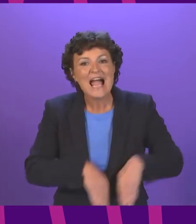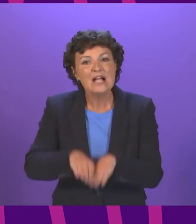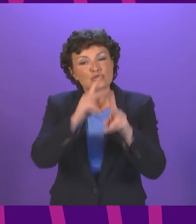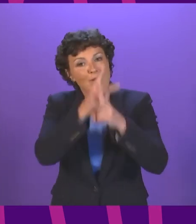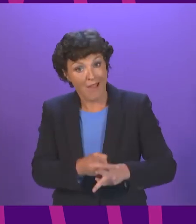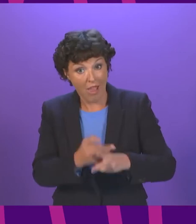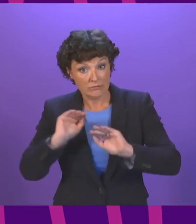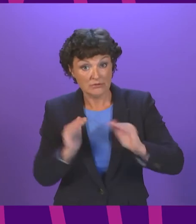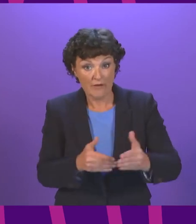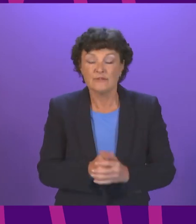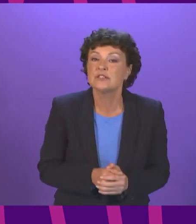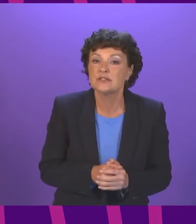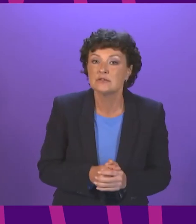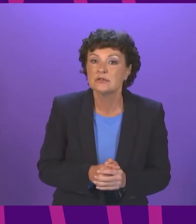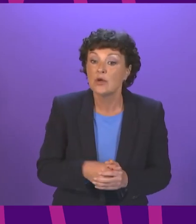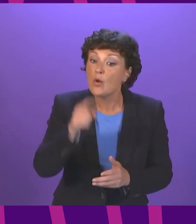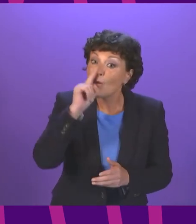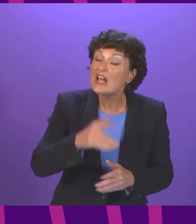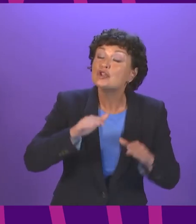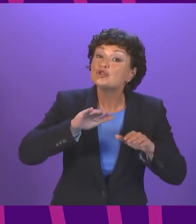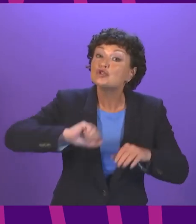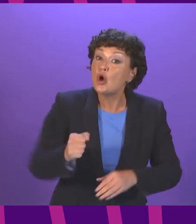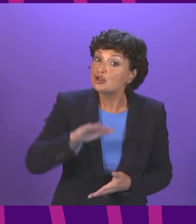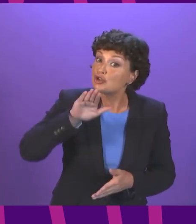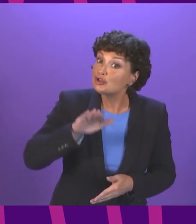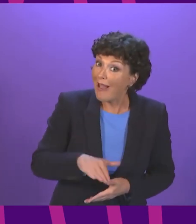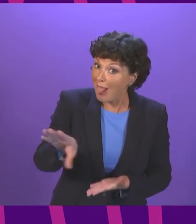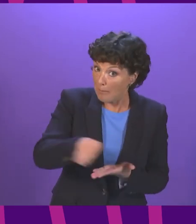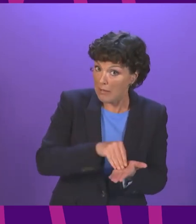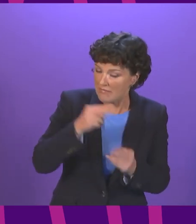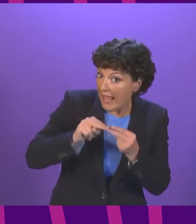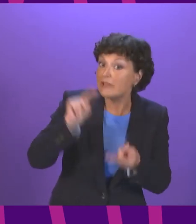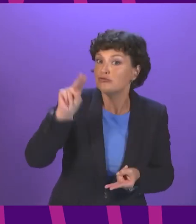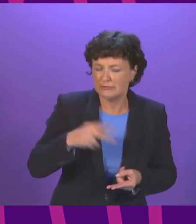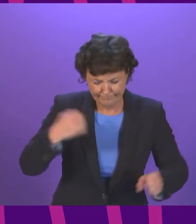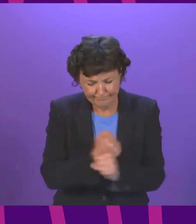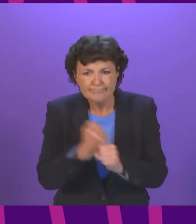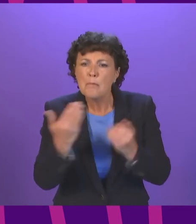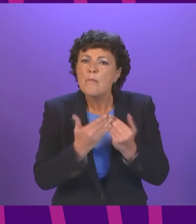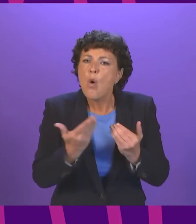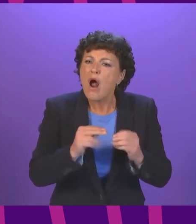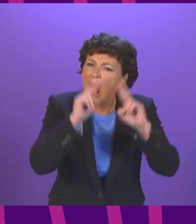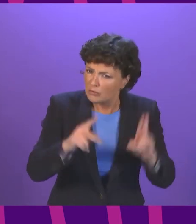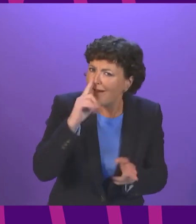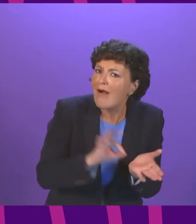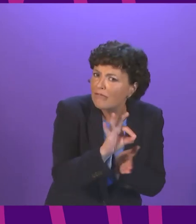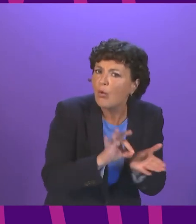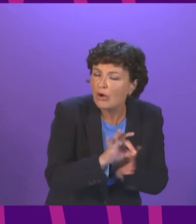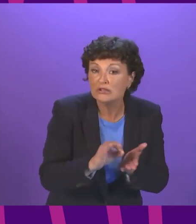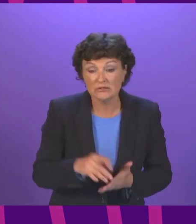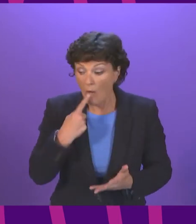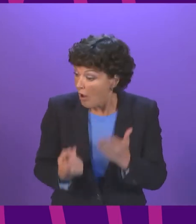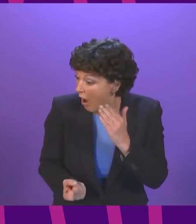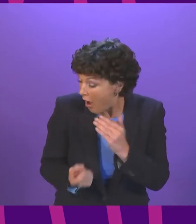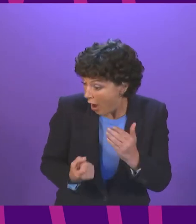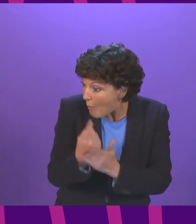extend and increase the Scottish child payment, build more affordable houses, guarantee opportunities for young people, build